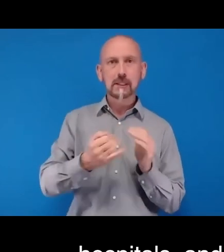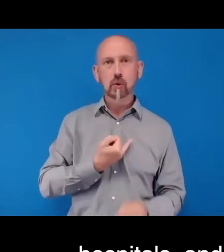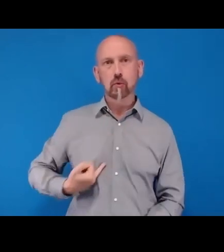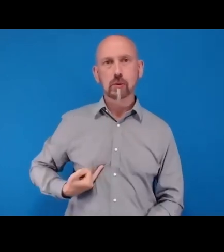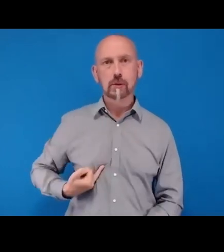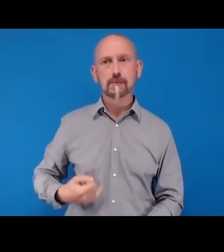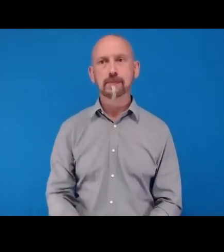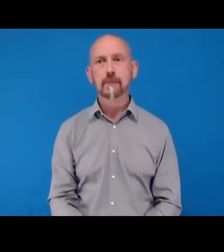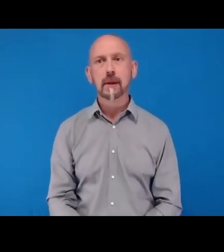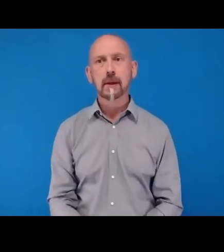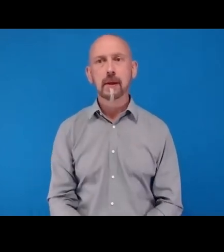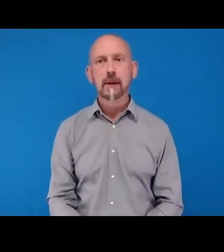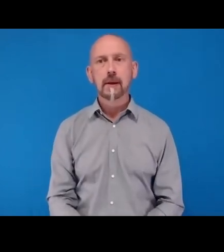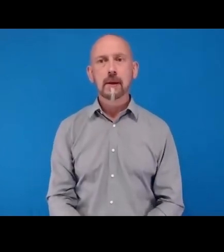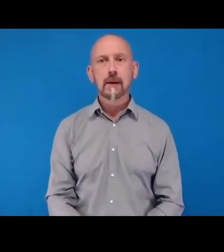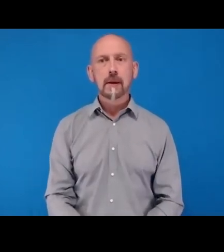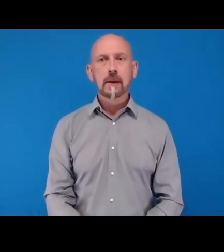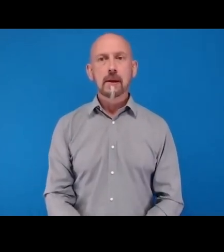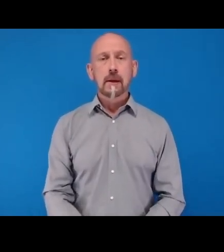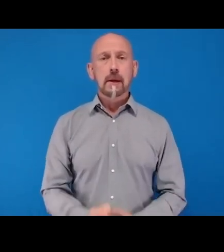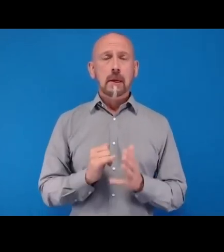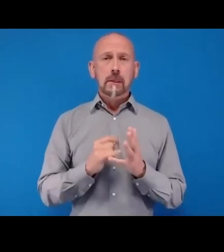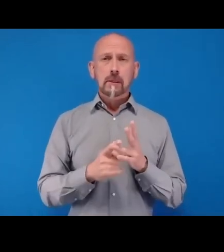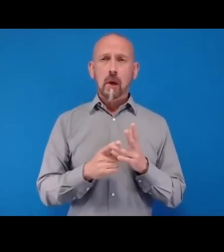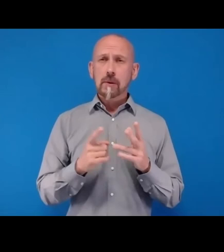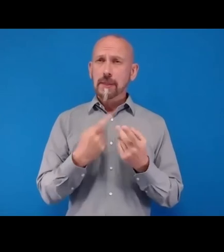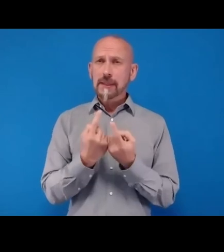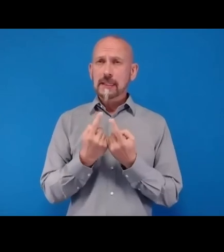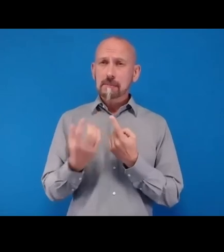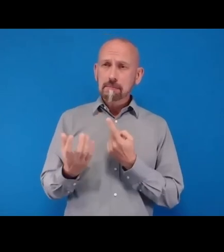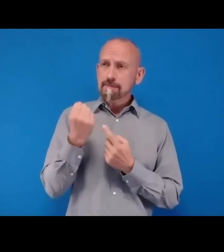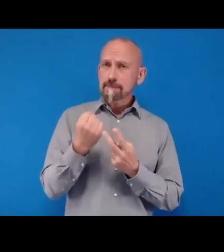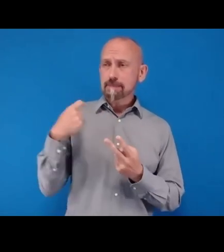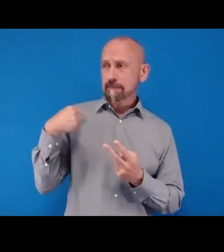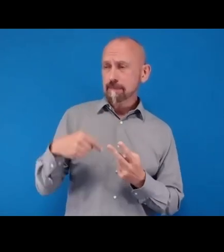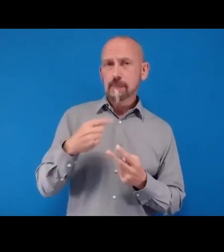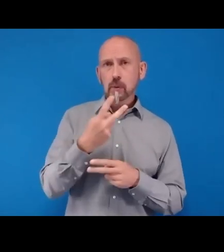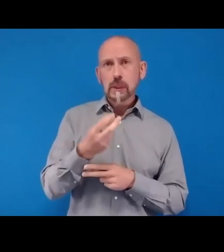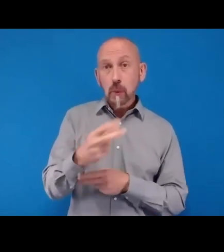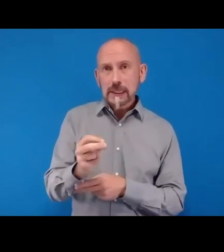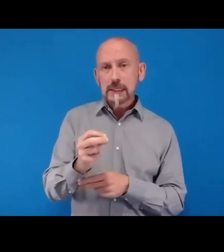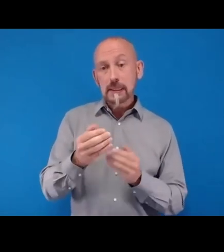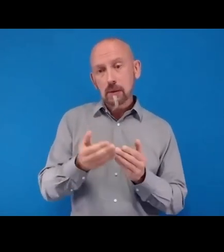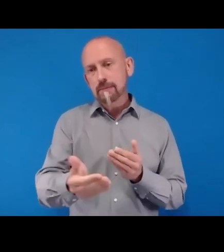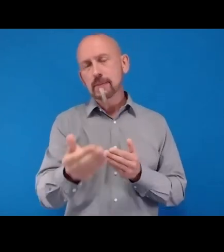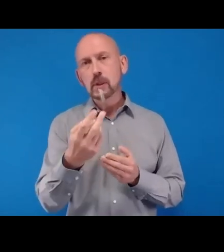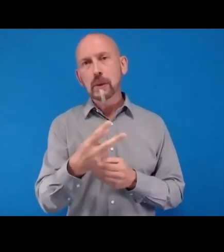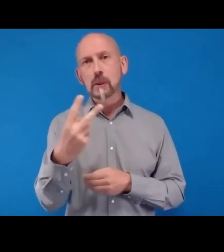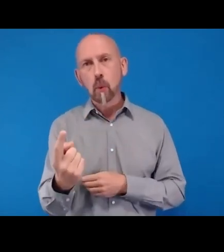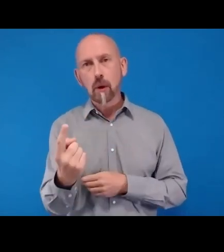Let me mention some other key developments during 2020 and 21 for the eye care integration towards